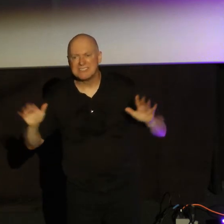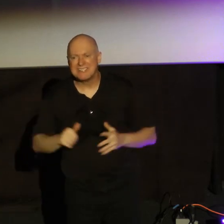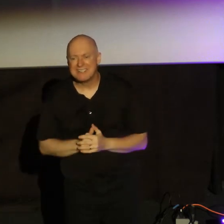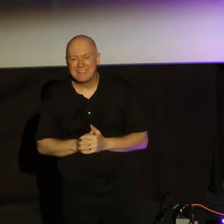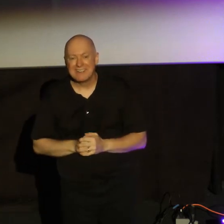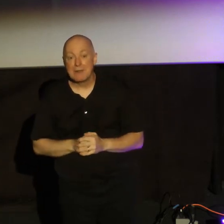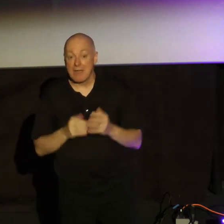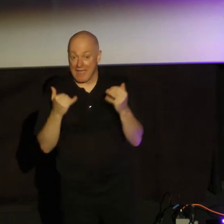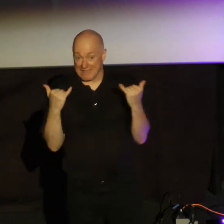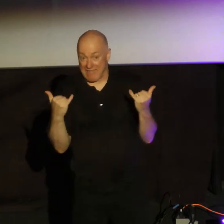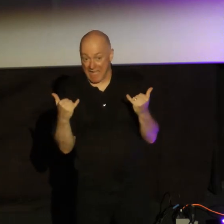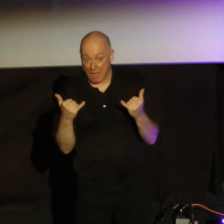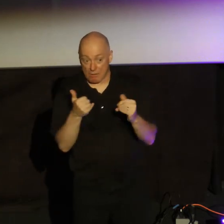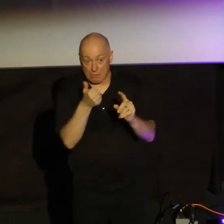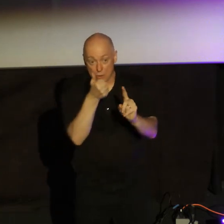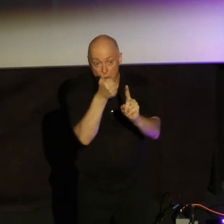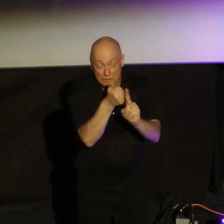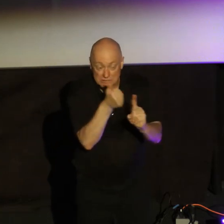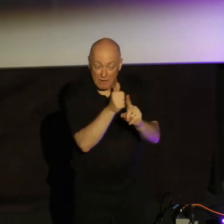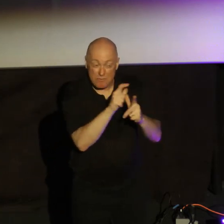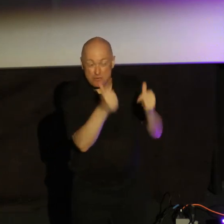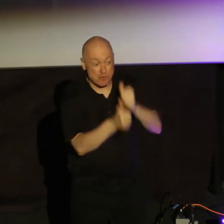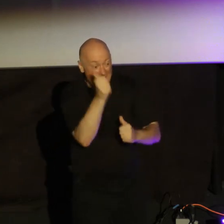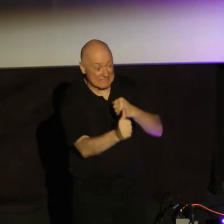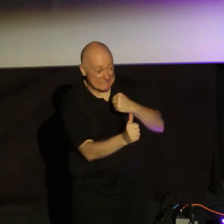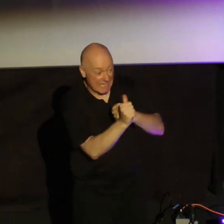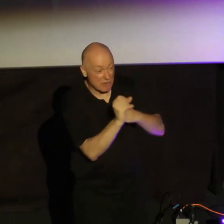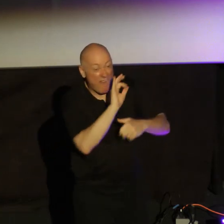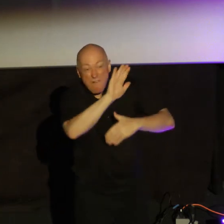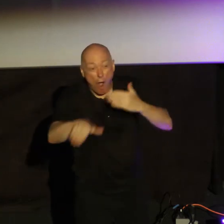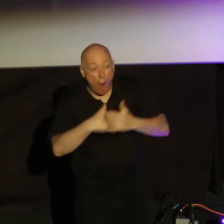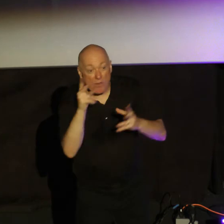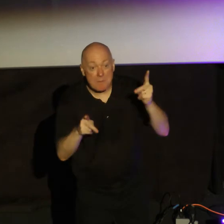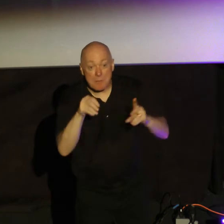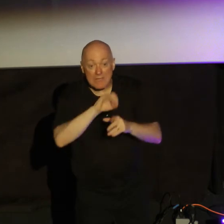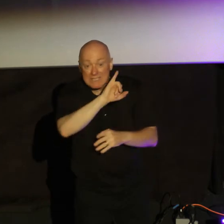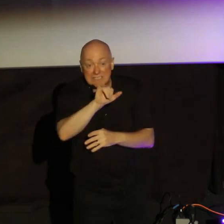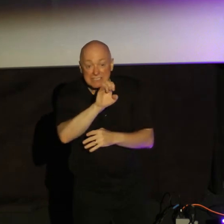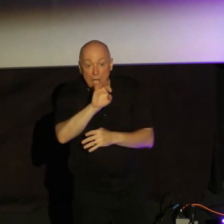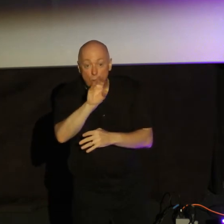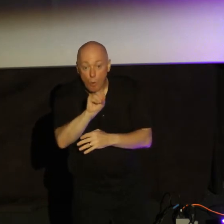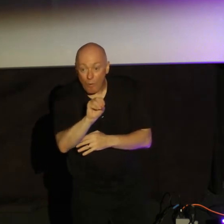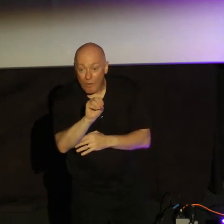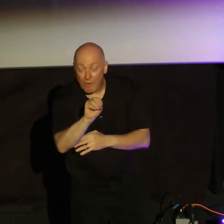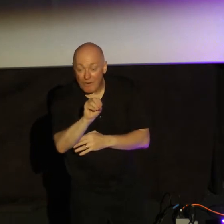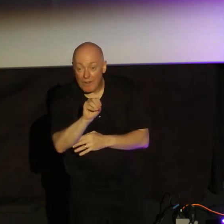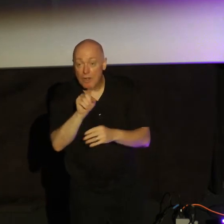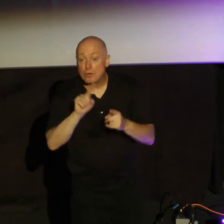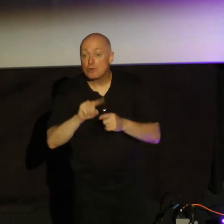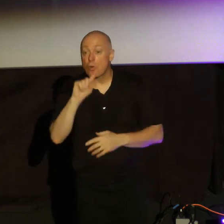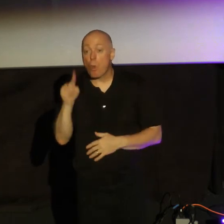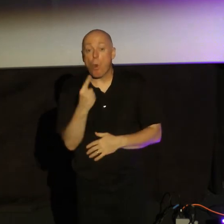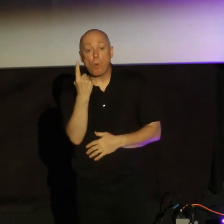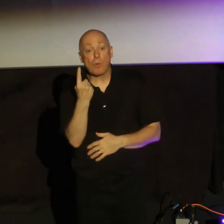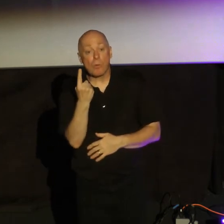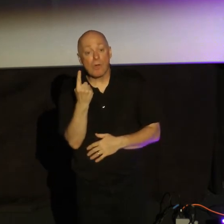Now, she went from the greatest danger of all of Jericho to the only one in her family that was saved